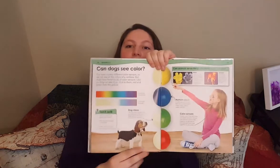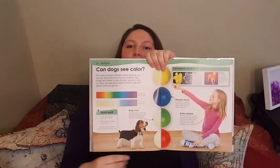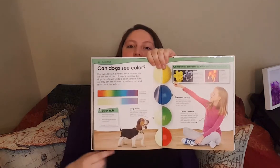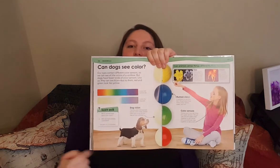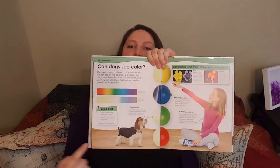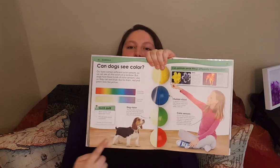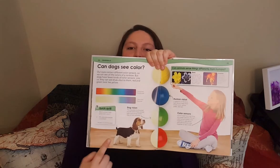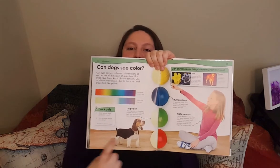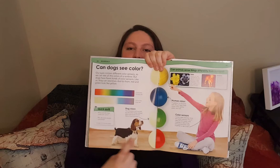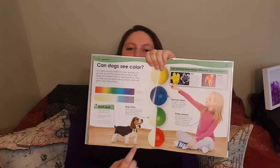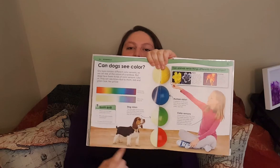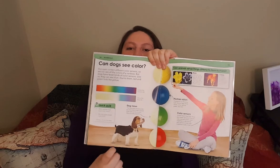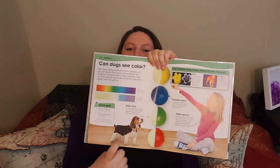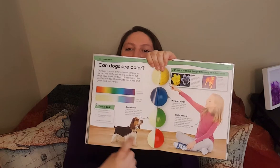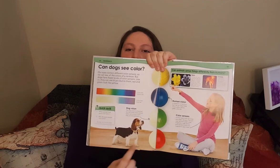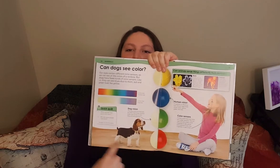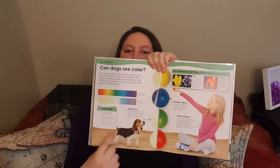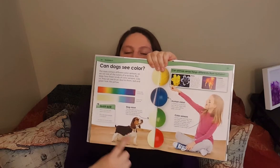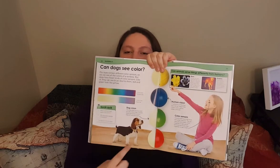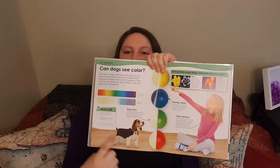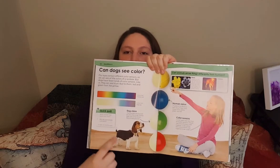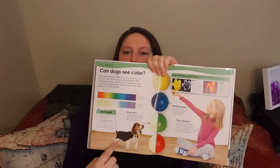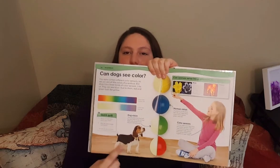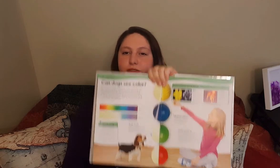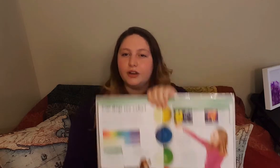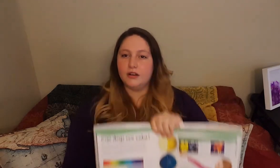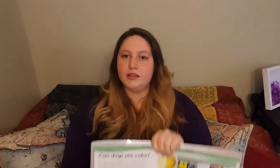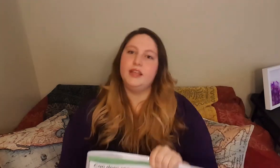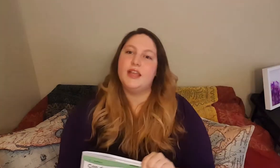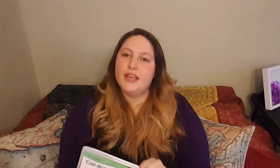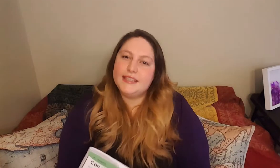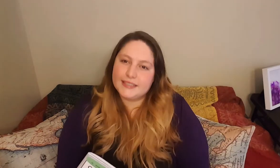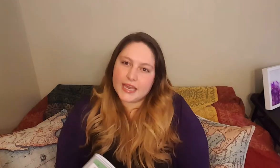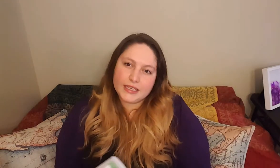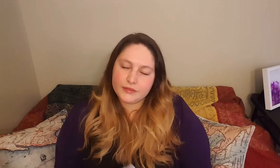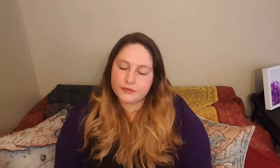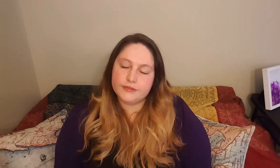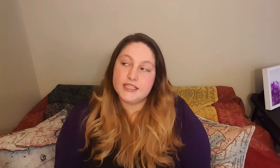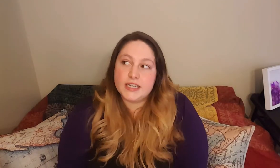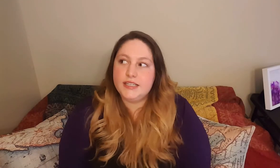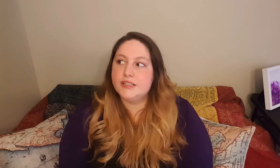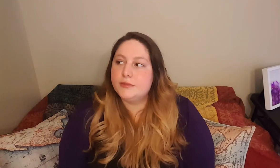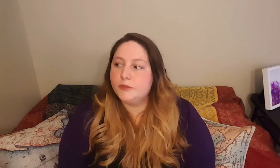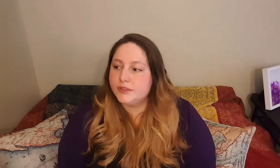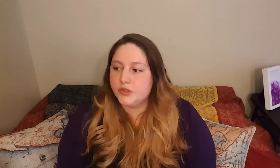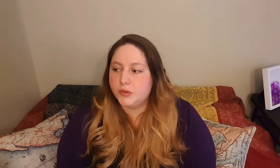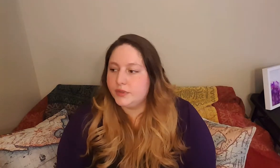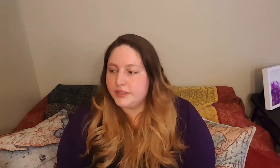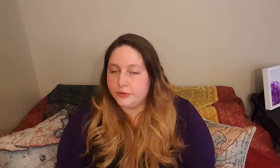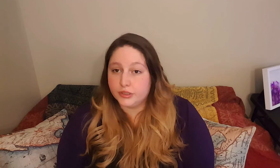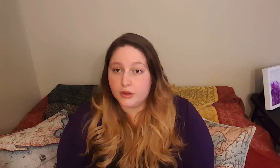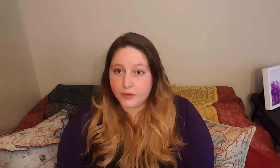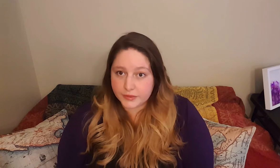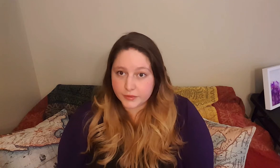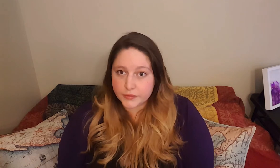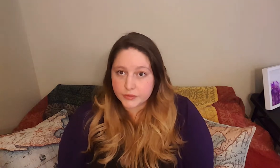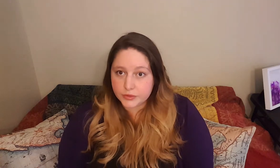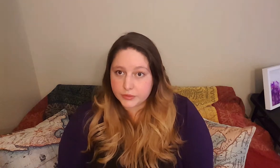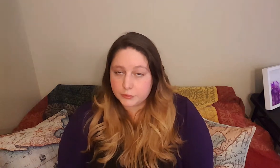On this page I see a little puppy. so dog. It's kind of. The sign is similar to. As if you're going to call a dog. You